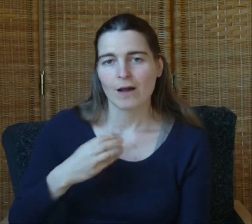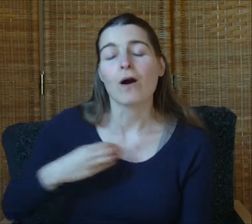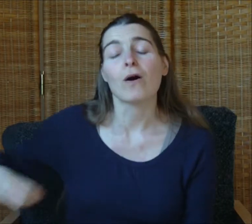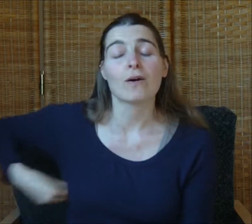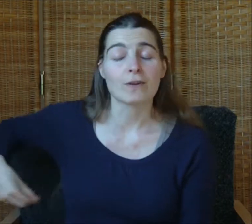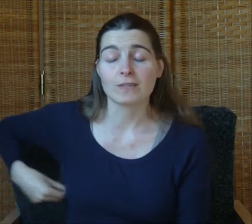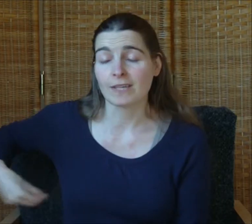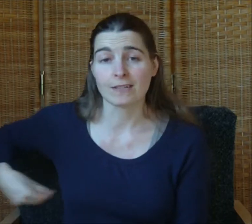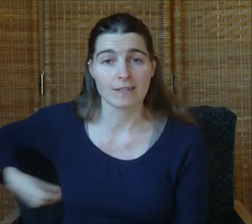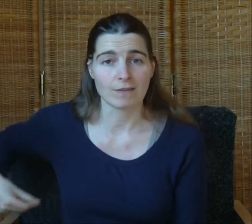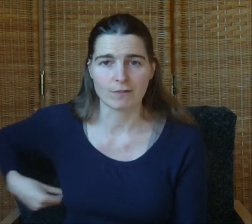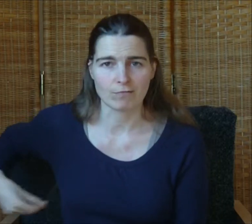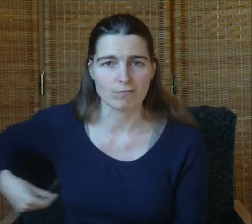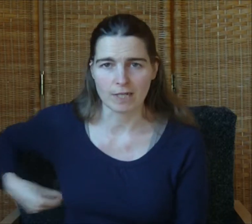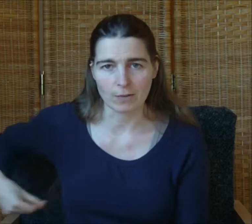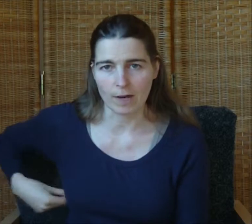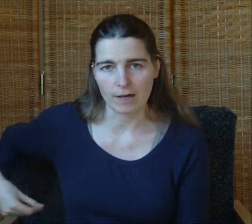All those things that I've done really well.